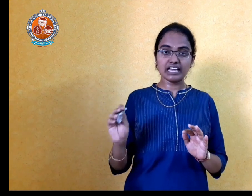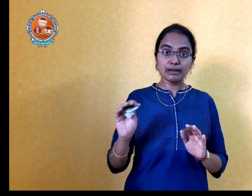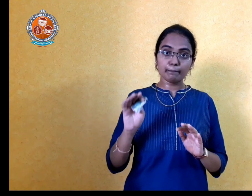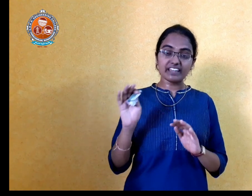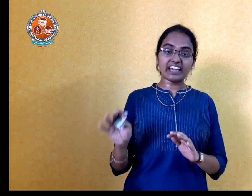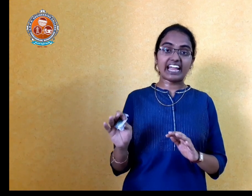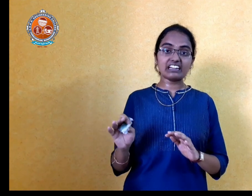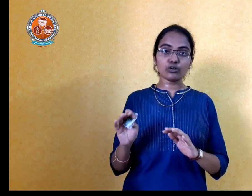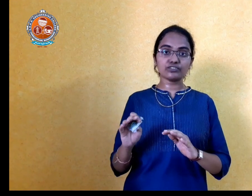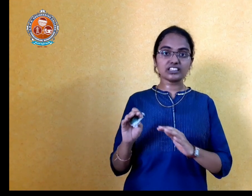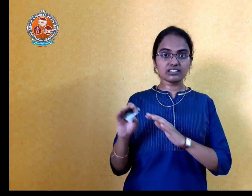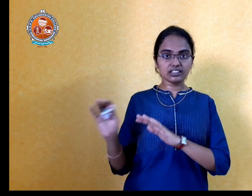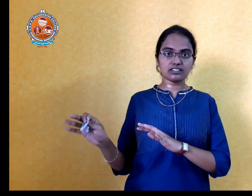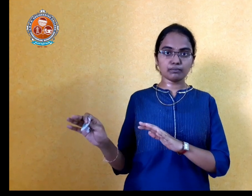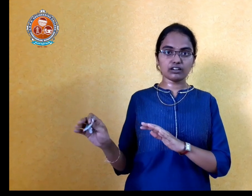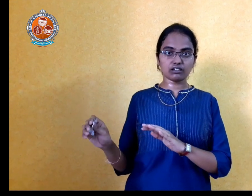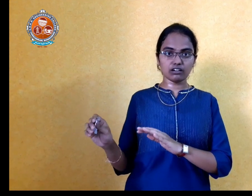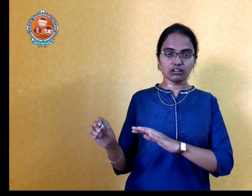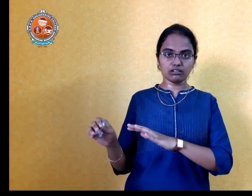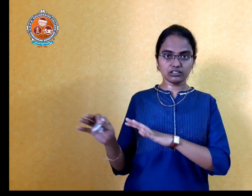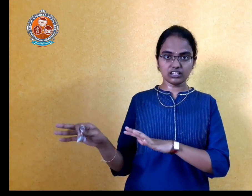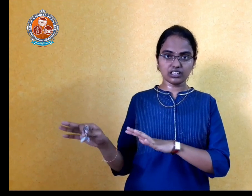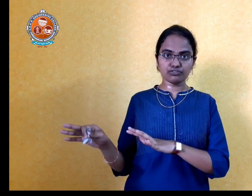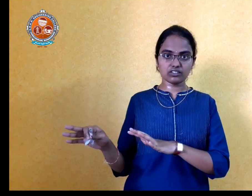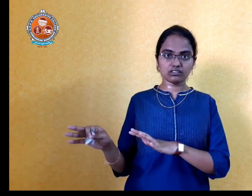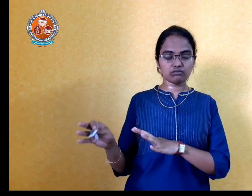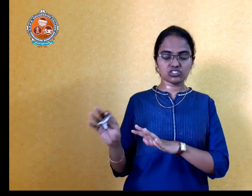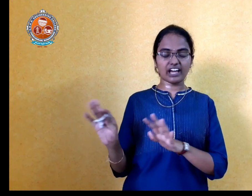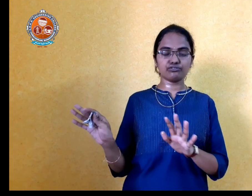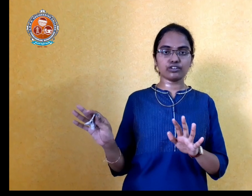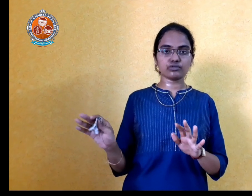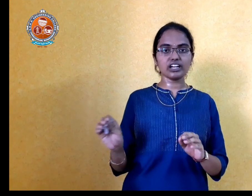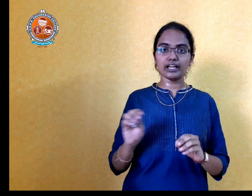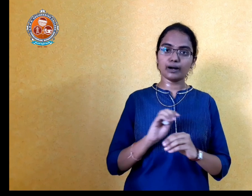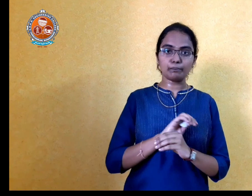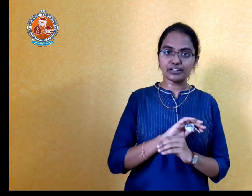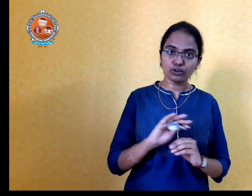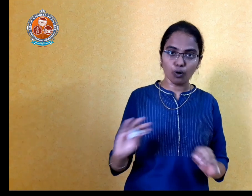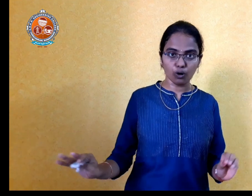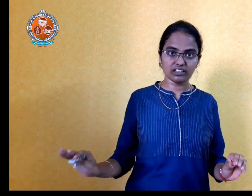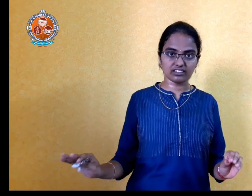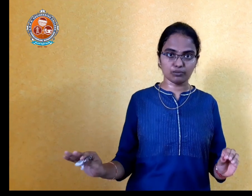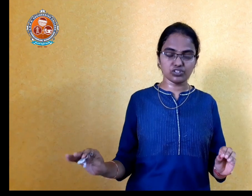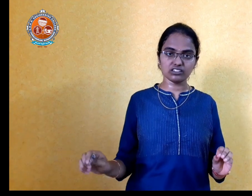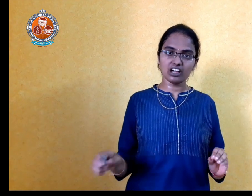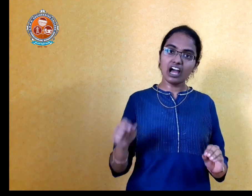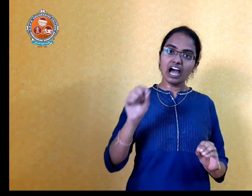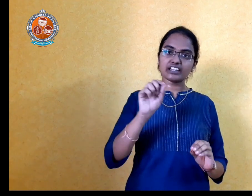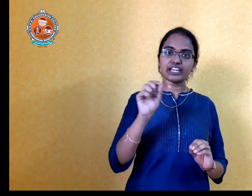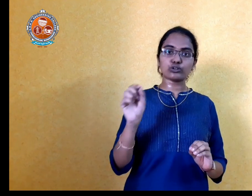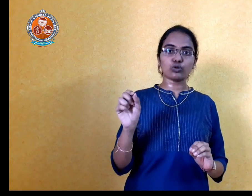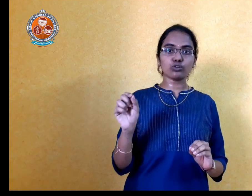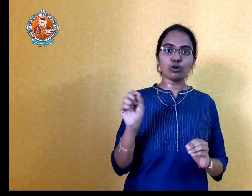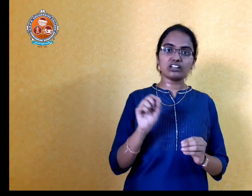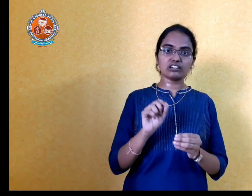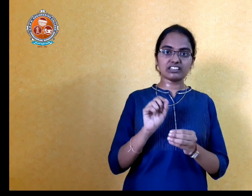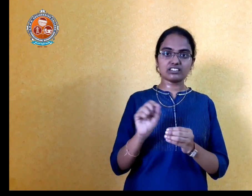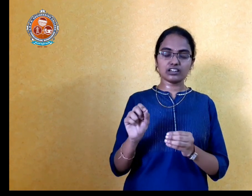By the end of the December 31st, Jan 1st week, I completed all the subjects. And I wrote all the test series